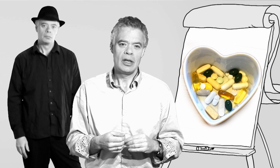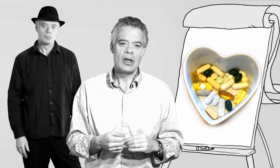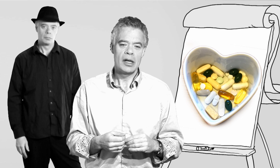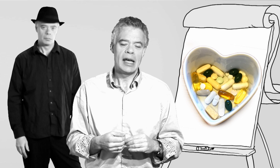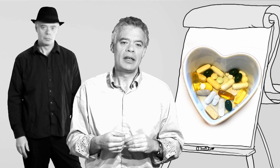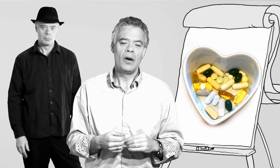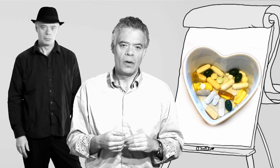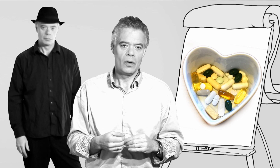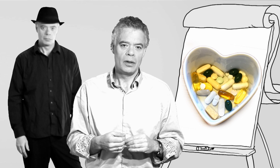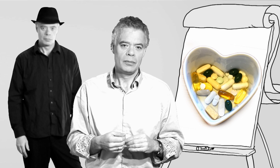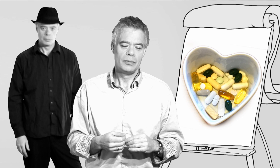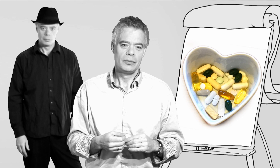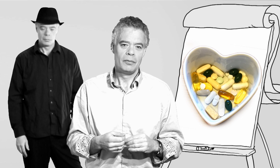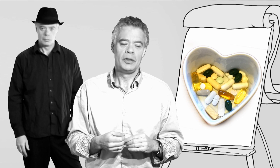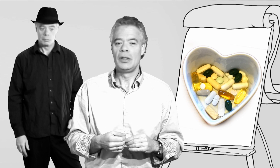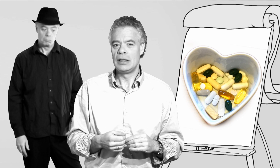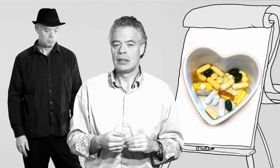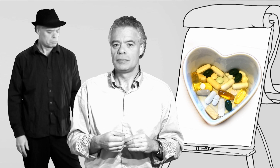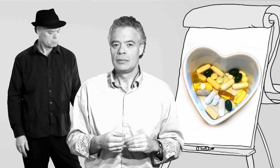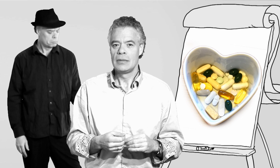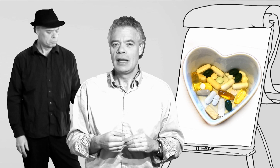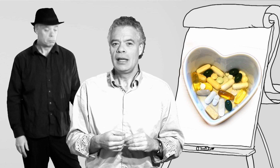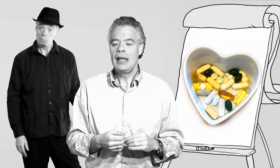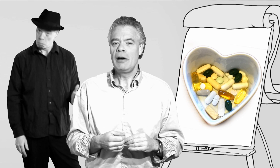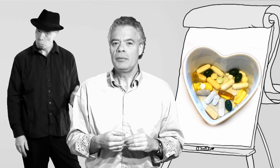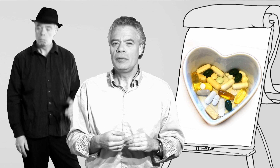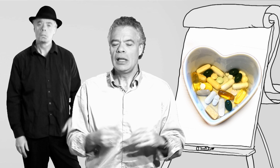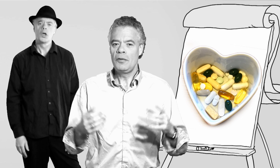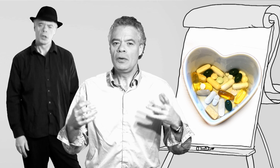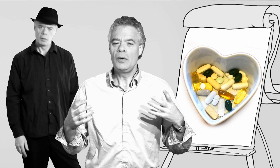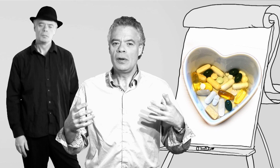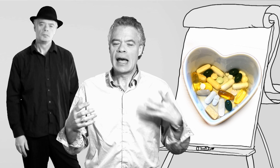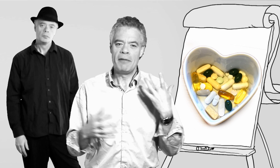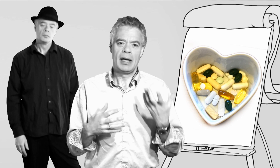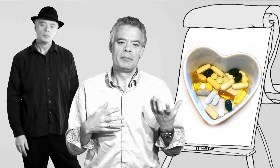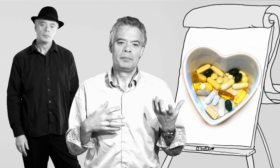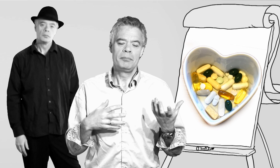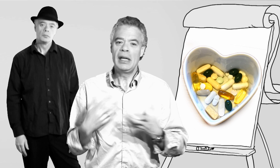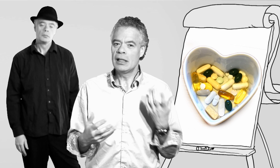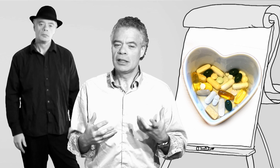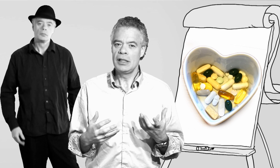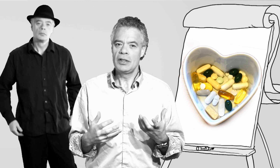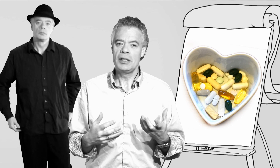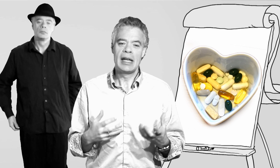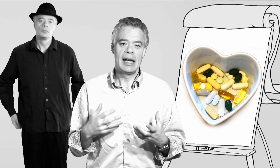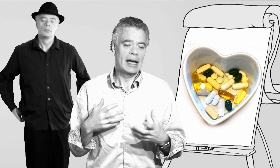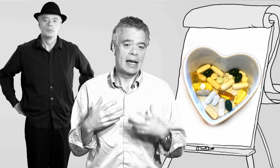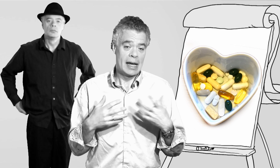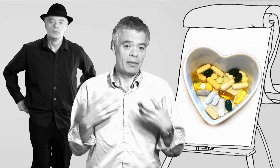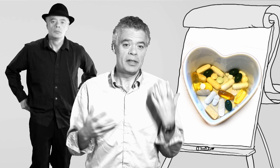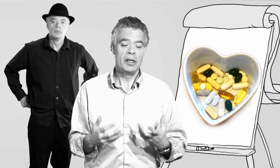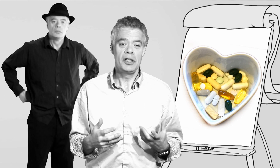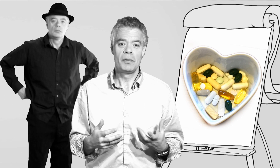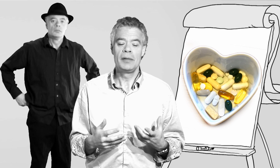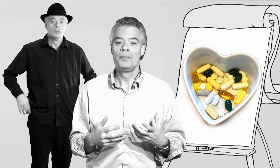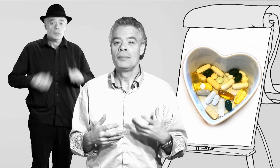not at all what you're eating. Now, if you have medical conditions, like I